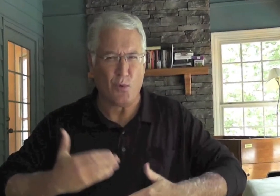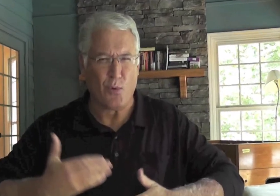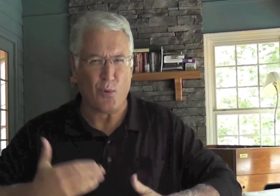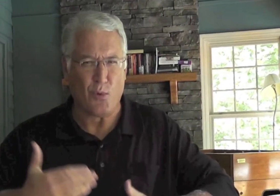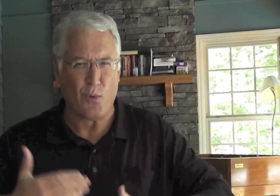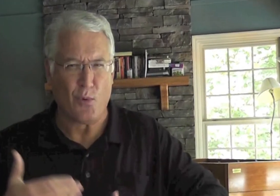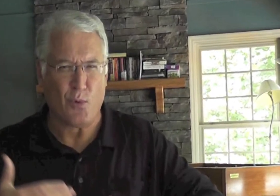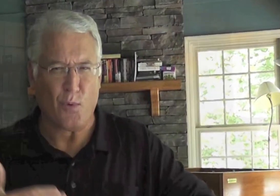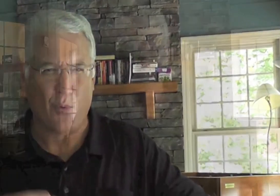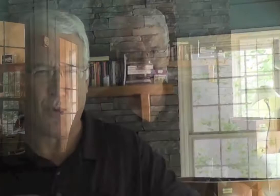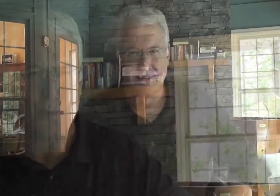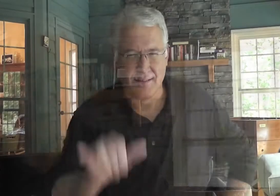eternity.